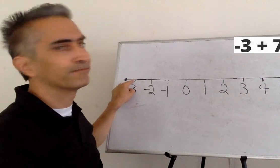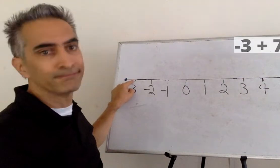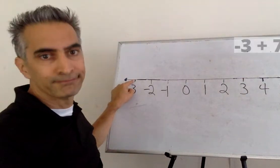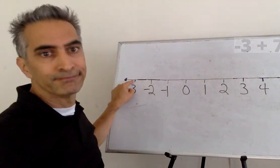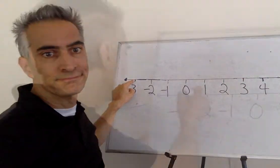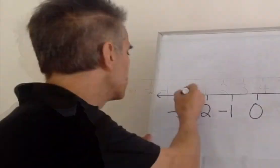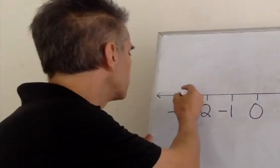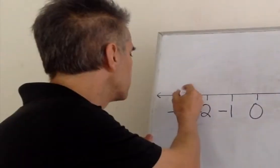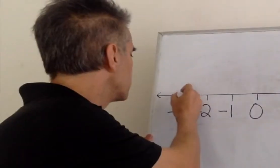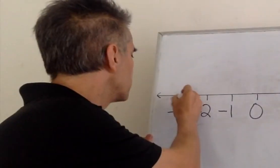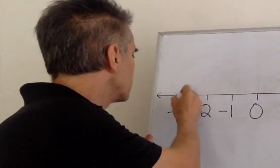Right there.